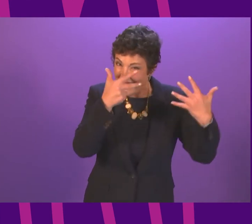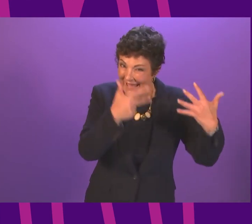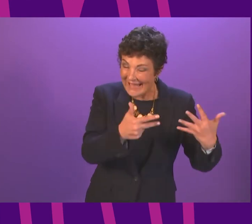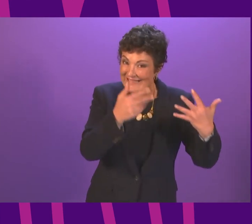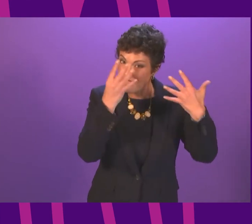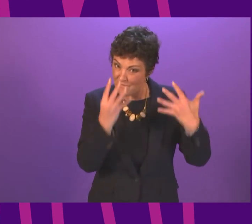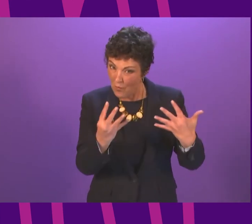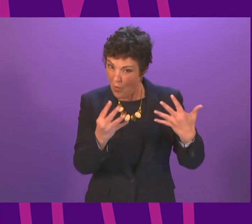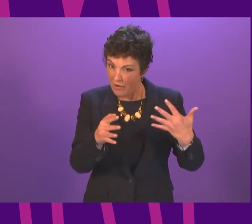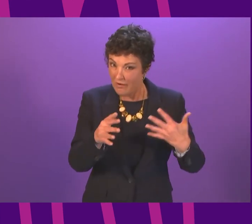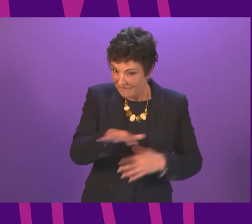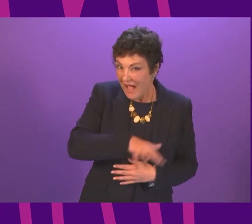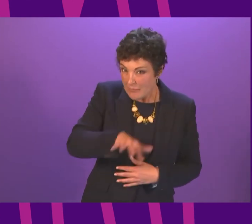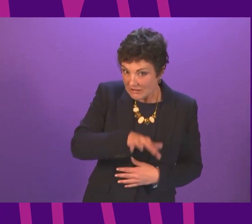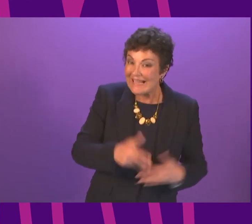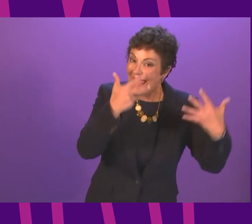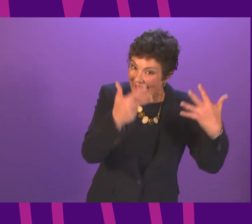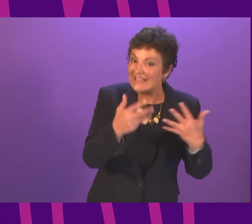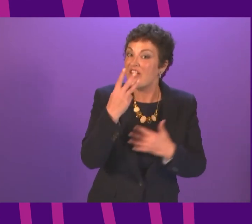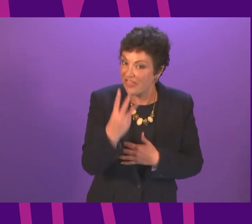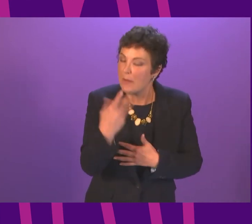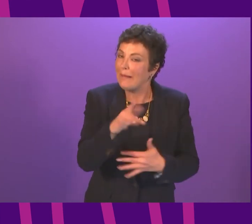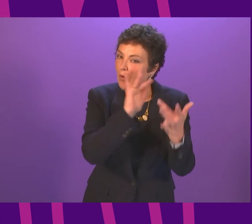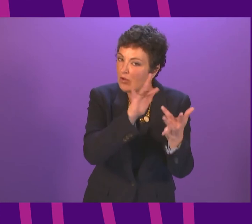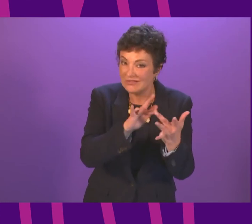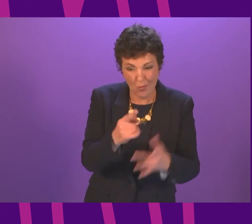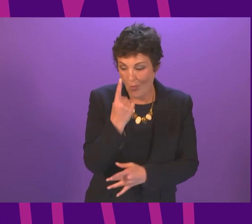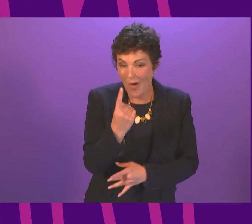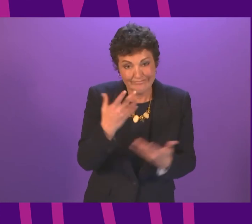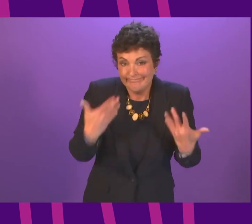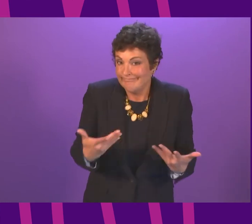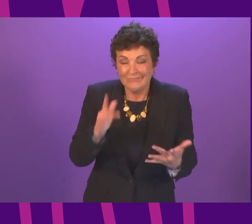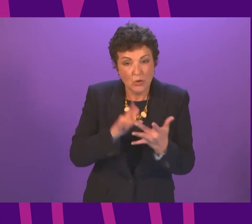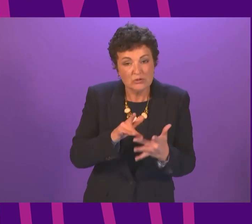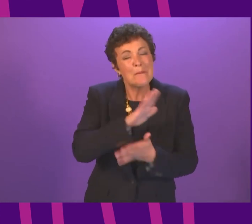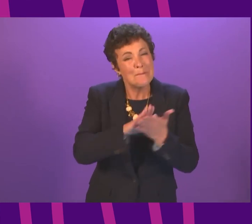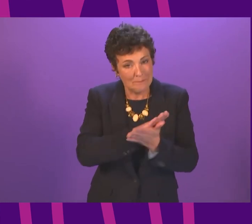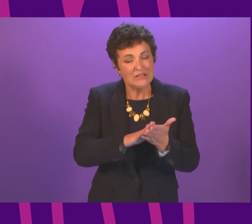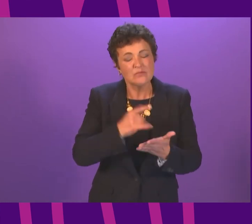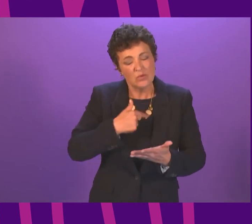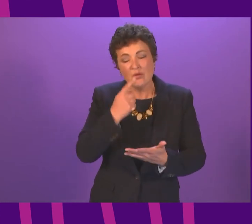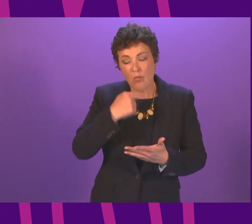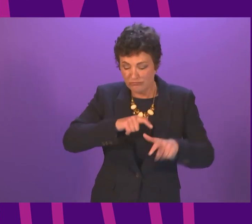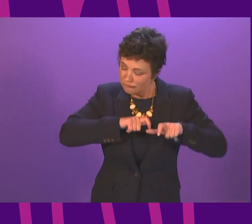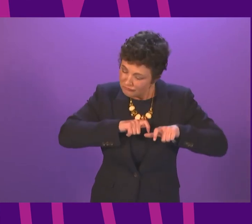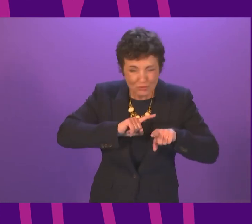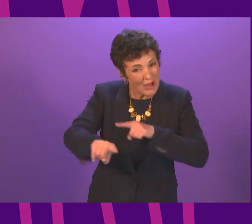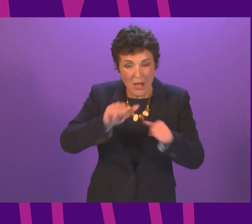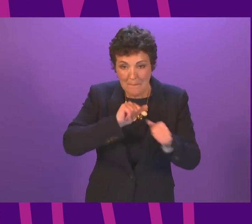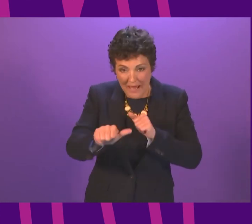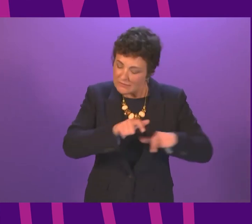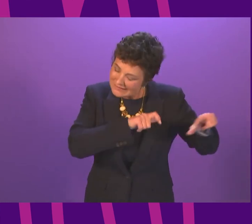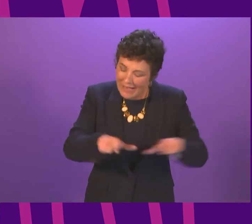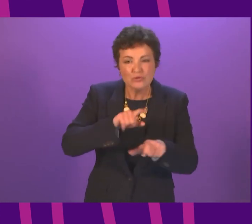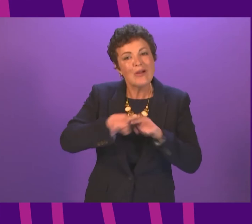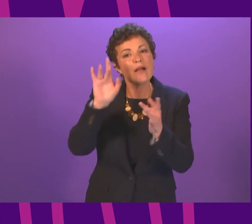with one exception, have been contacted. And I think it is important that any further reasonable attempts to contact the remaining family do